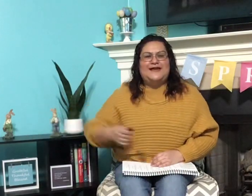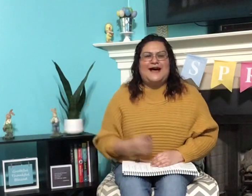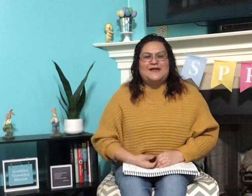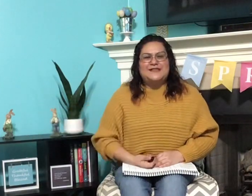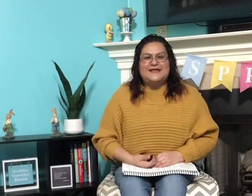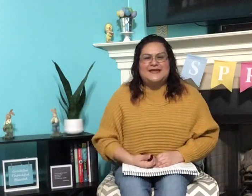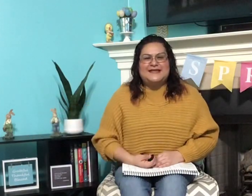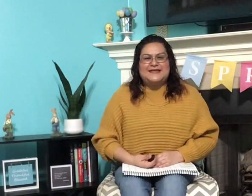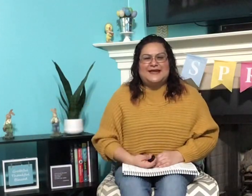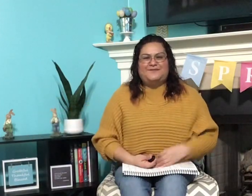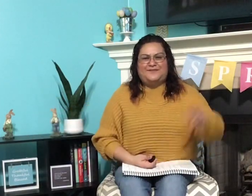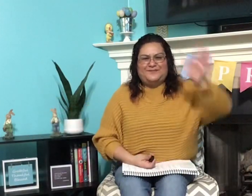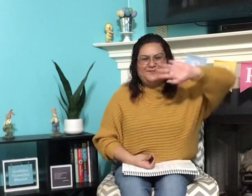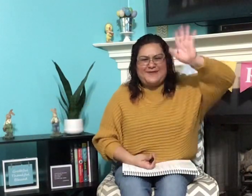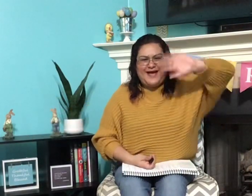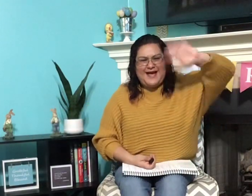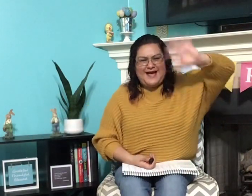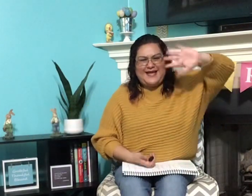I'll see you next time. Bye. Bye. Bye.